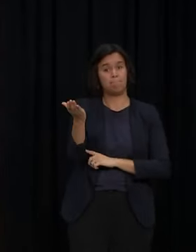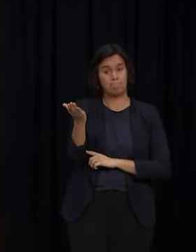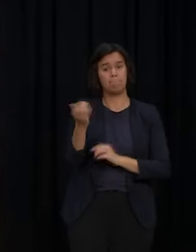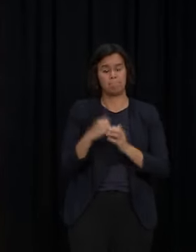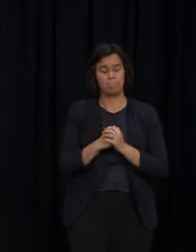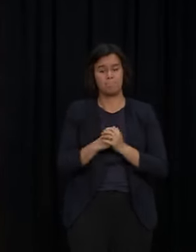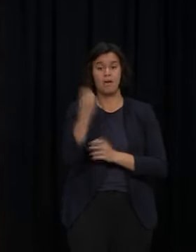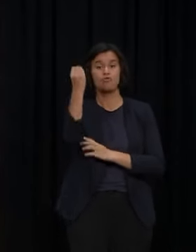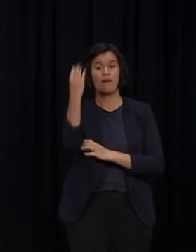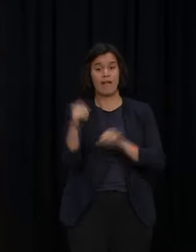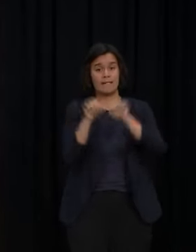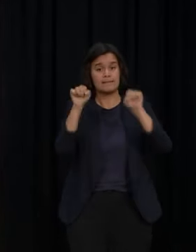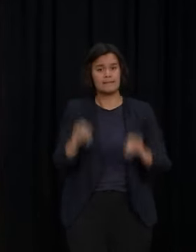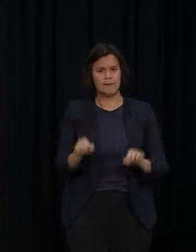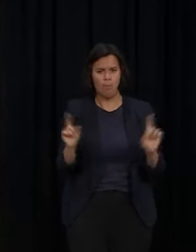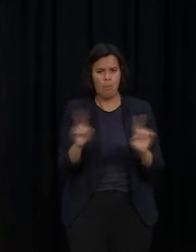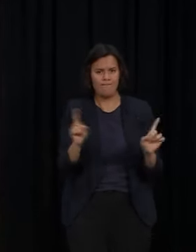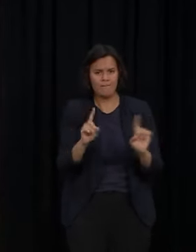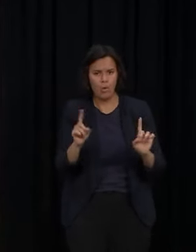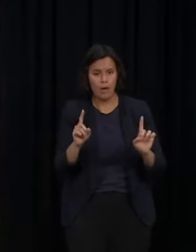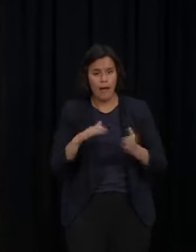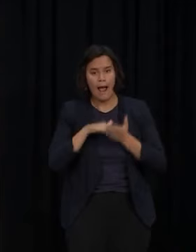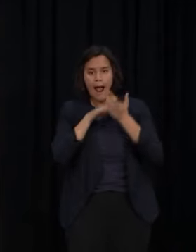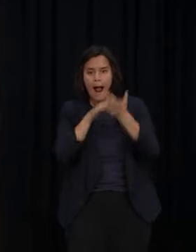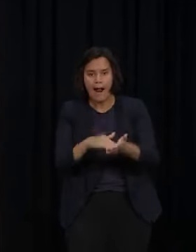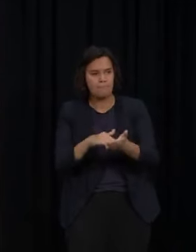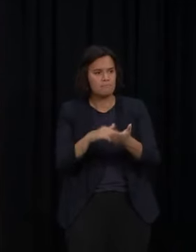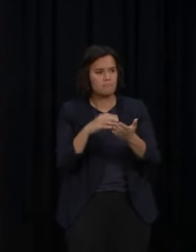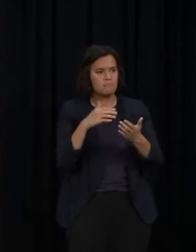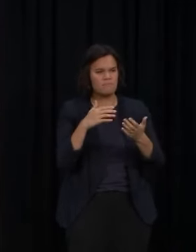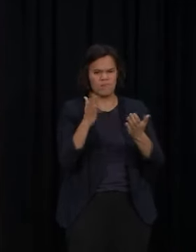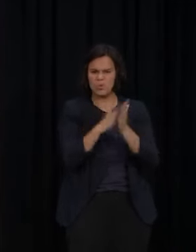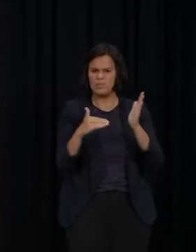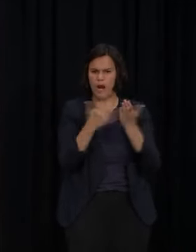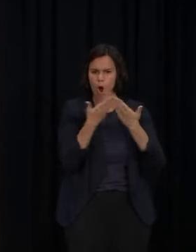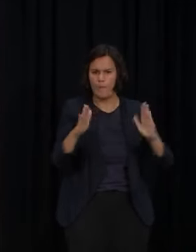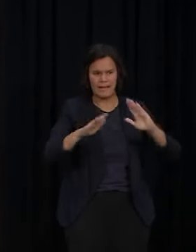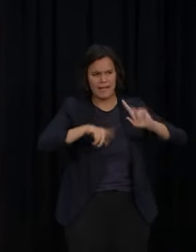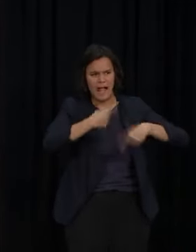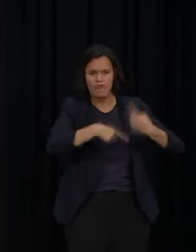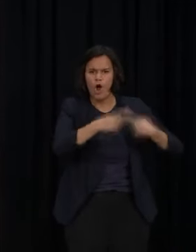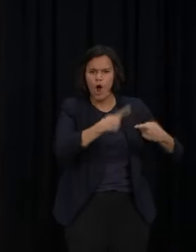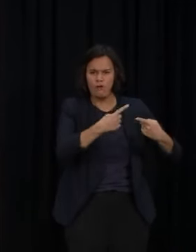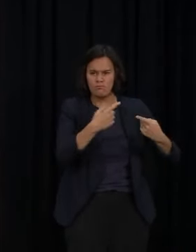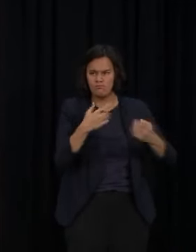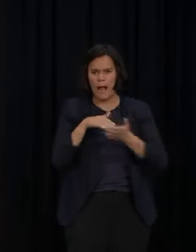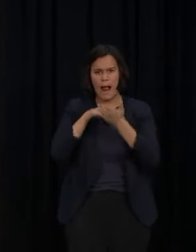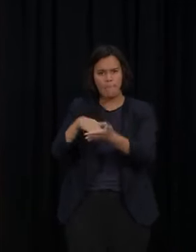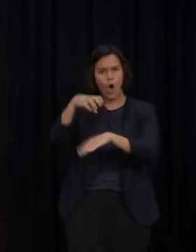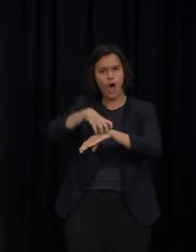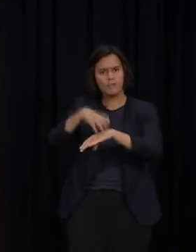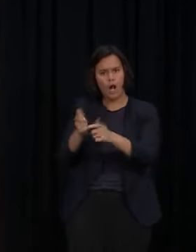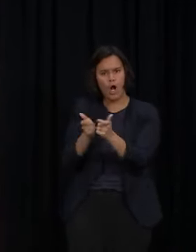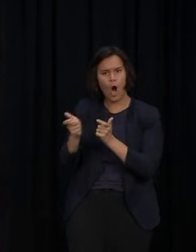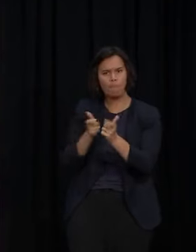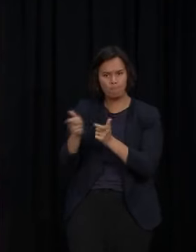to keep our hospitals and wider health system running. Once we come out the other side of the peak, it will be clearer that